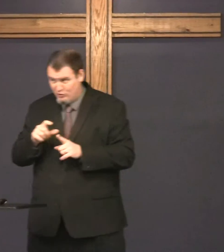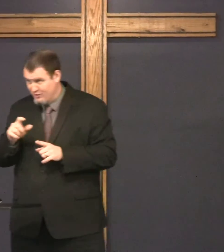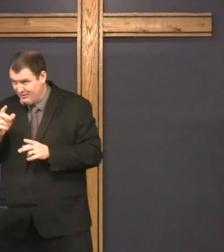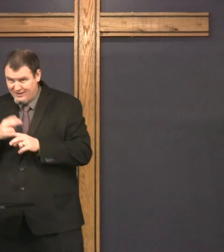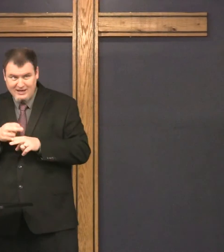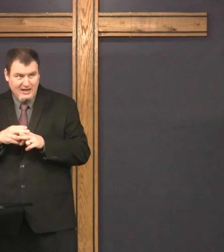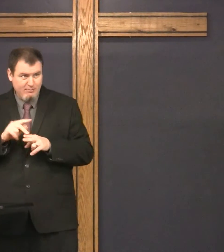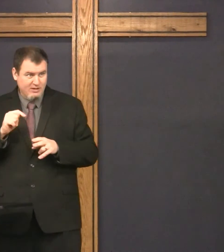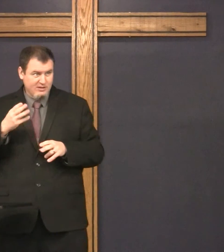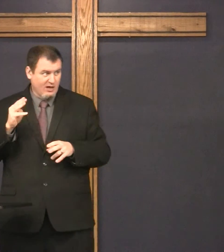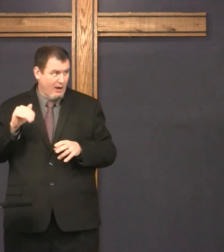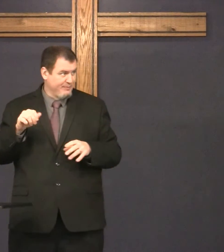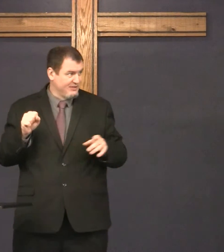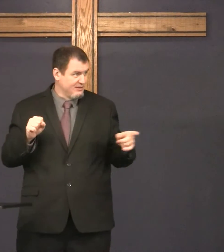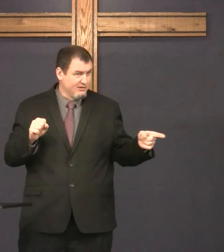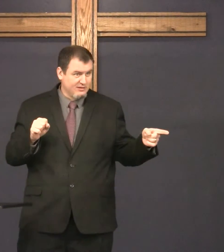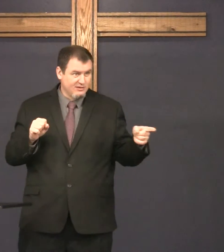you know the meaning of the Lord Thomas.